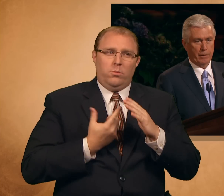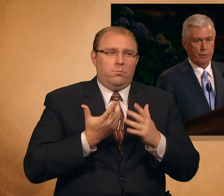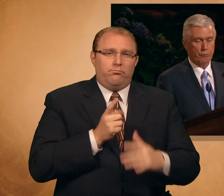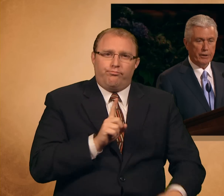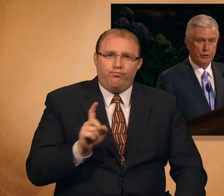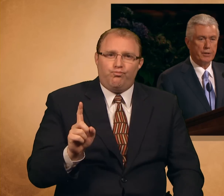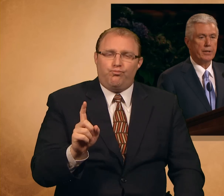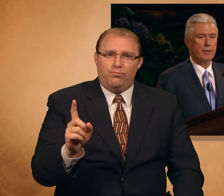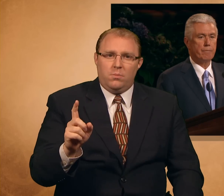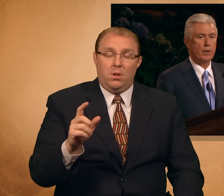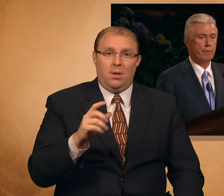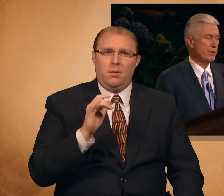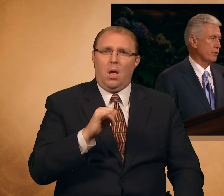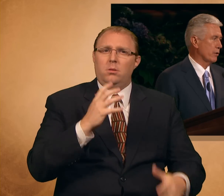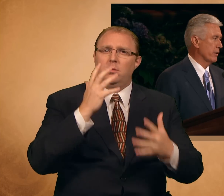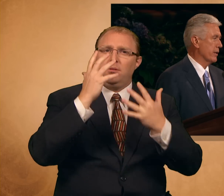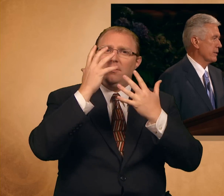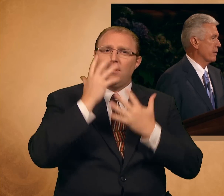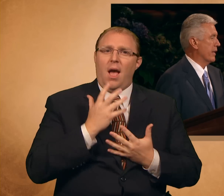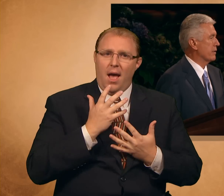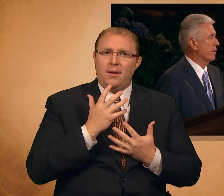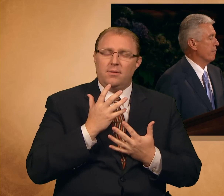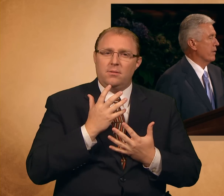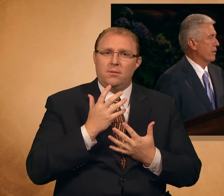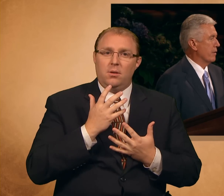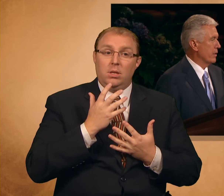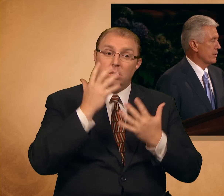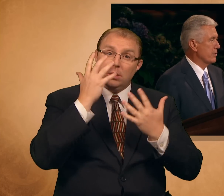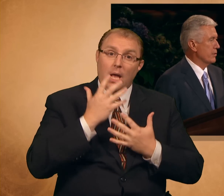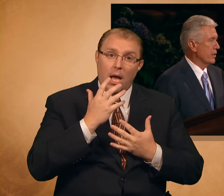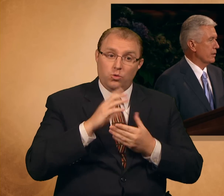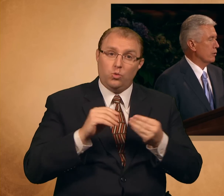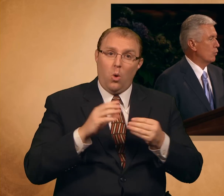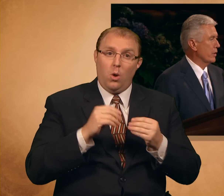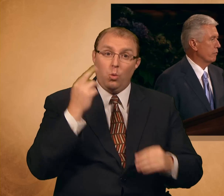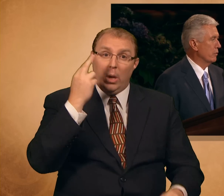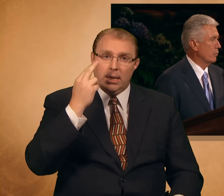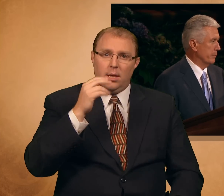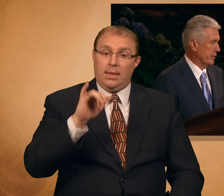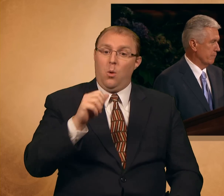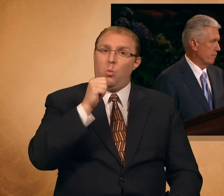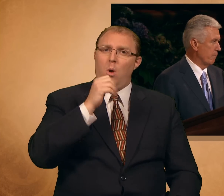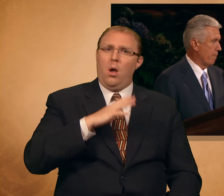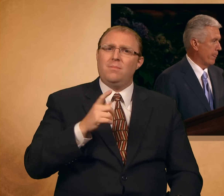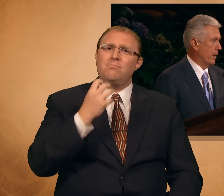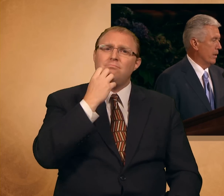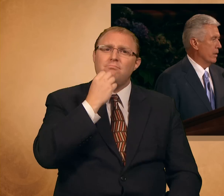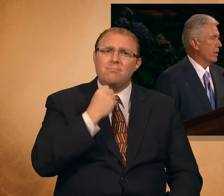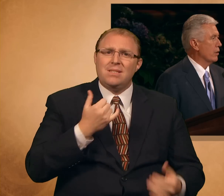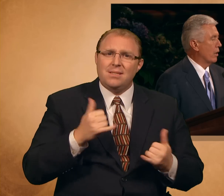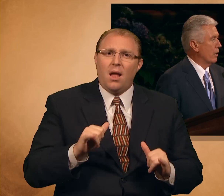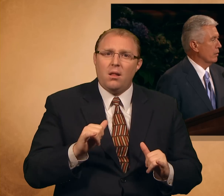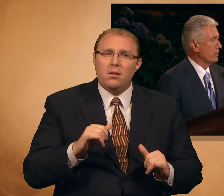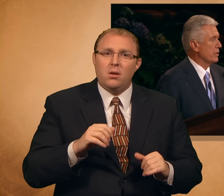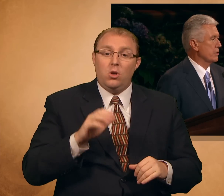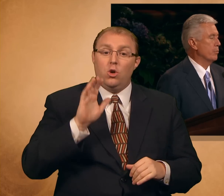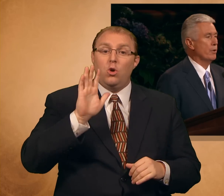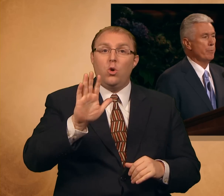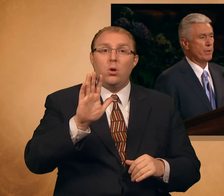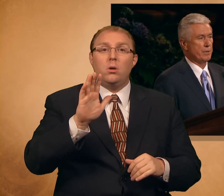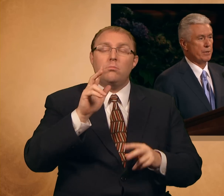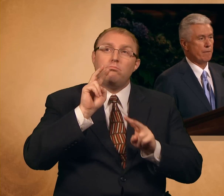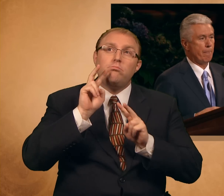The tragedy of this story is that this dear and wonderful woman, in all her